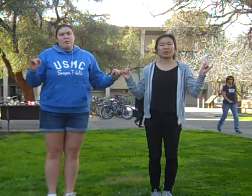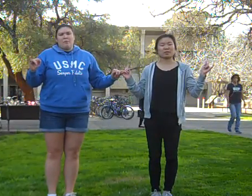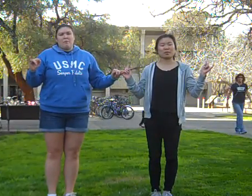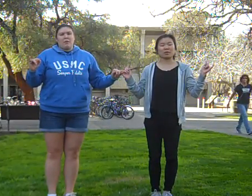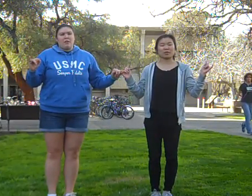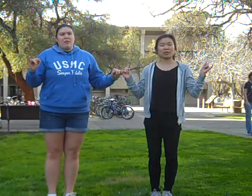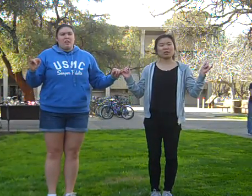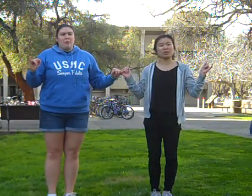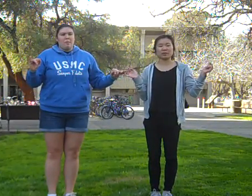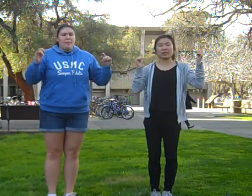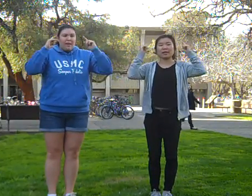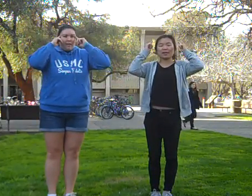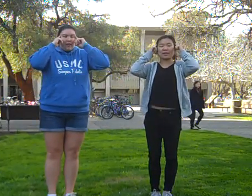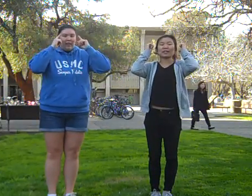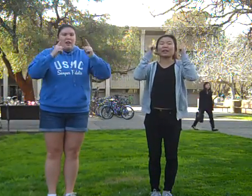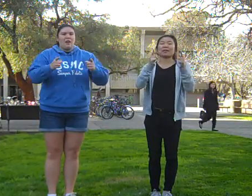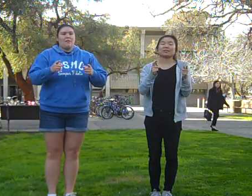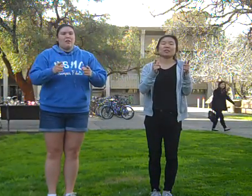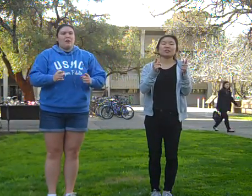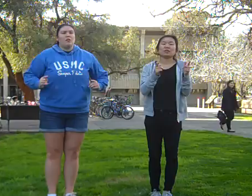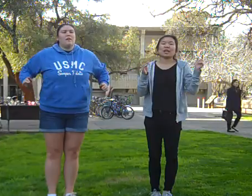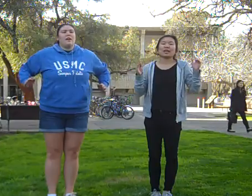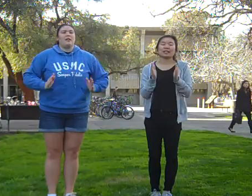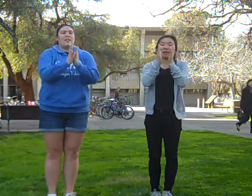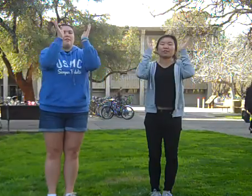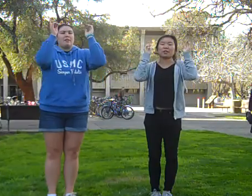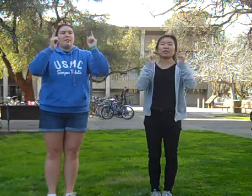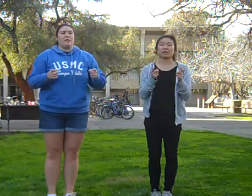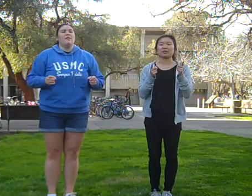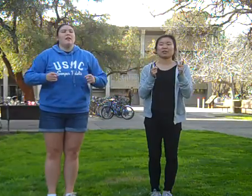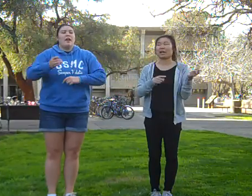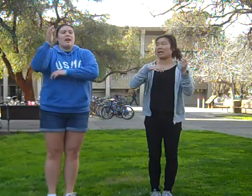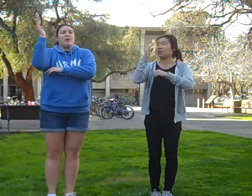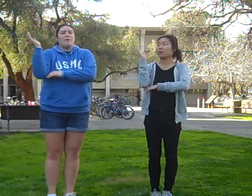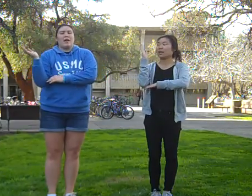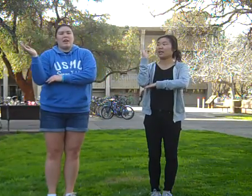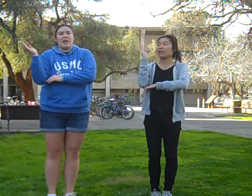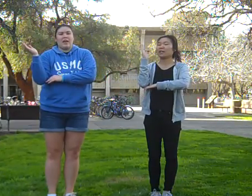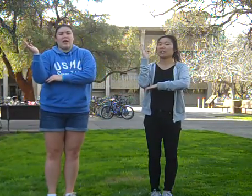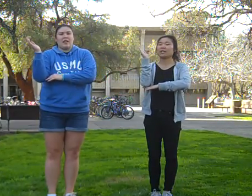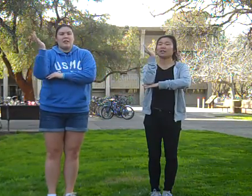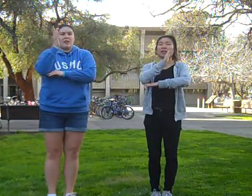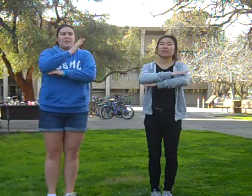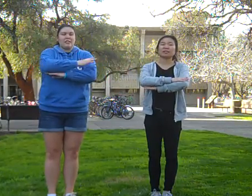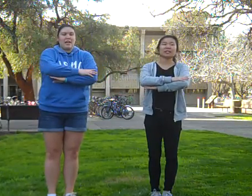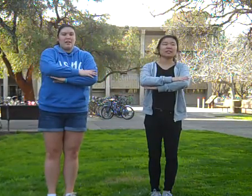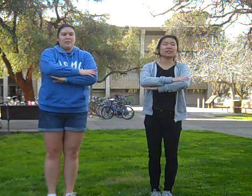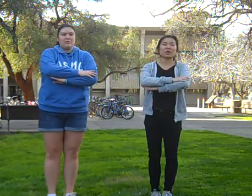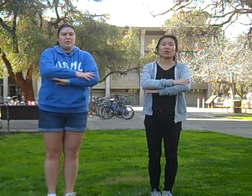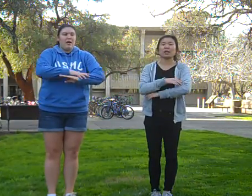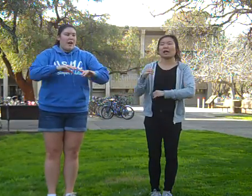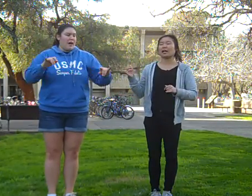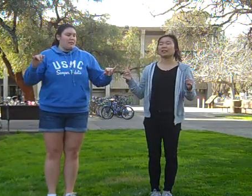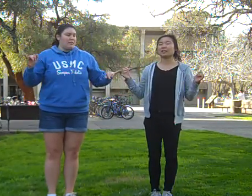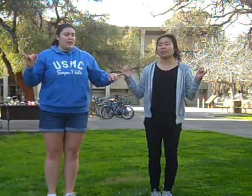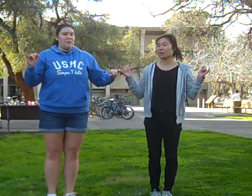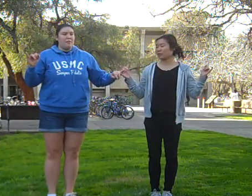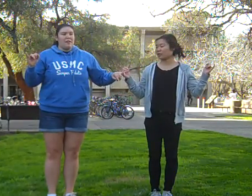remember you, think of you and laugh with you. And when another day is through, I'll still be